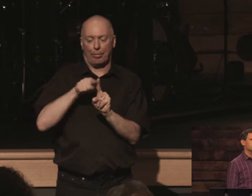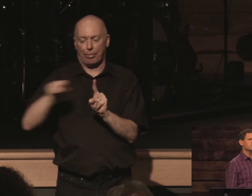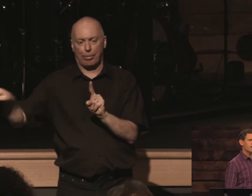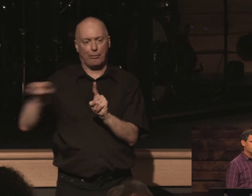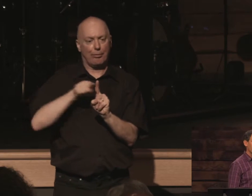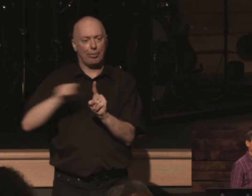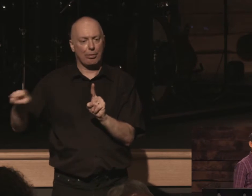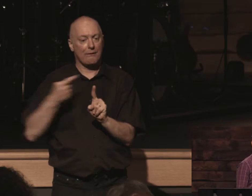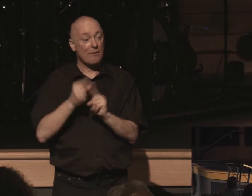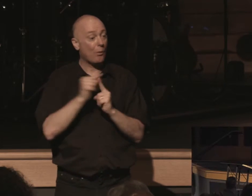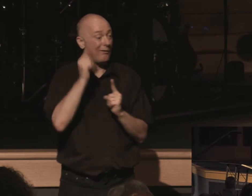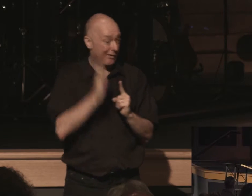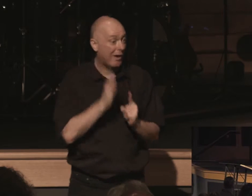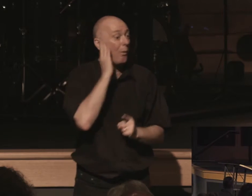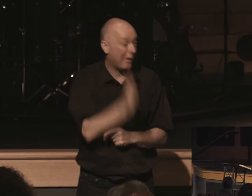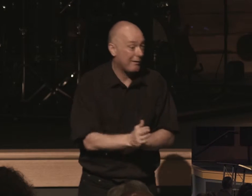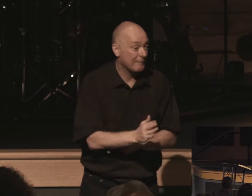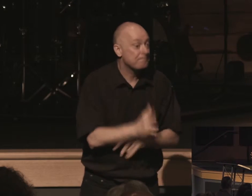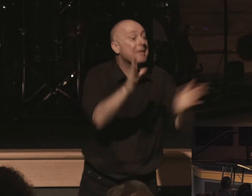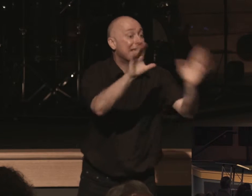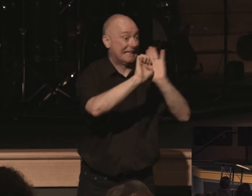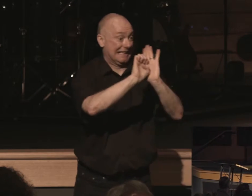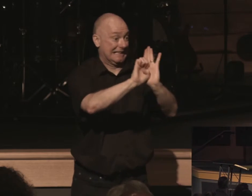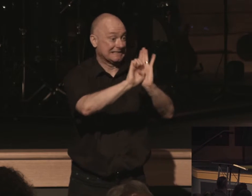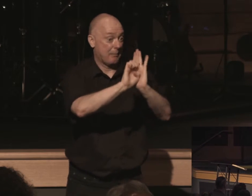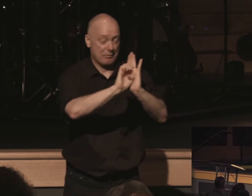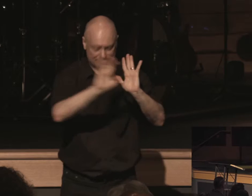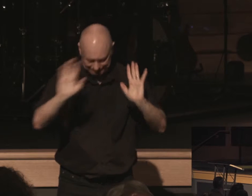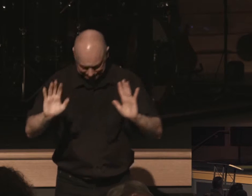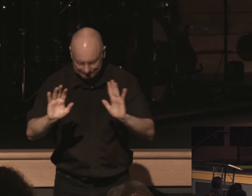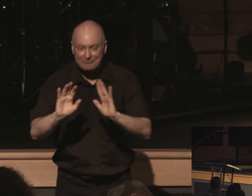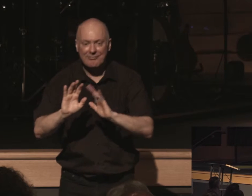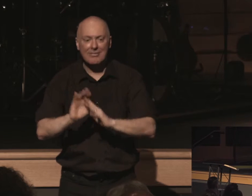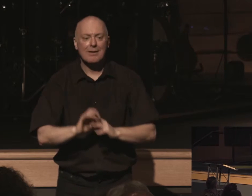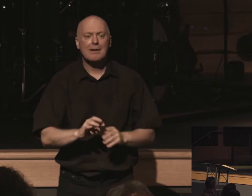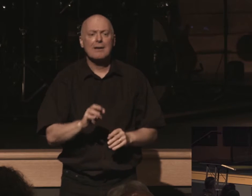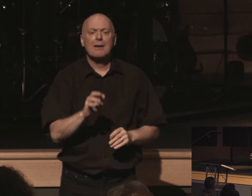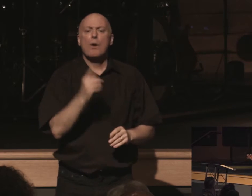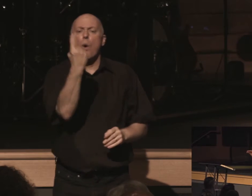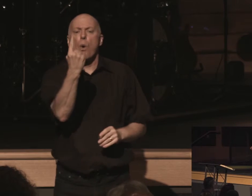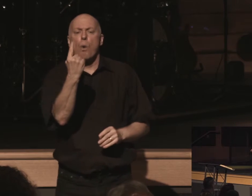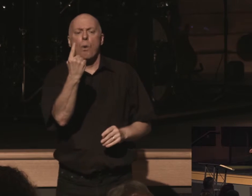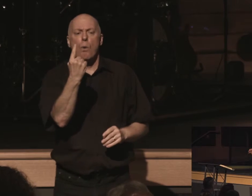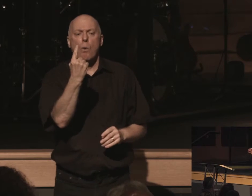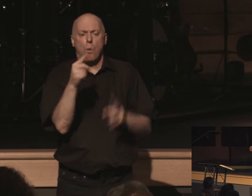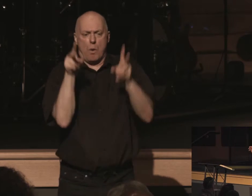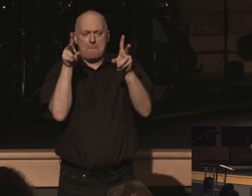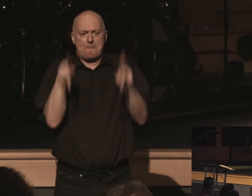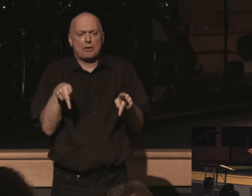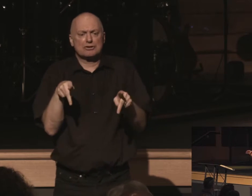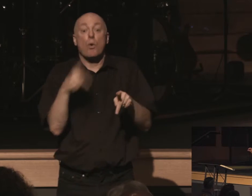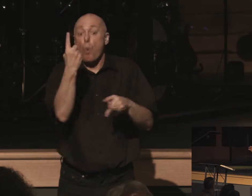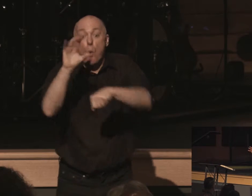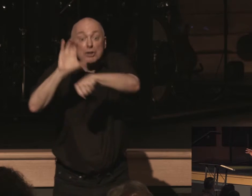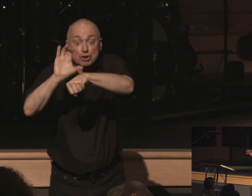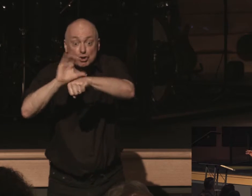of god's word here's an example of this of a statement written in a mainline a mainline denomination